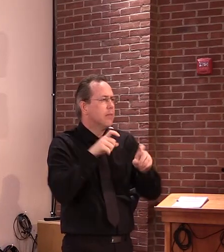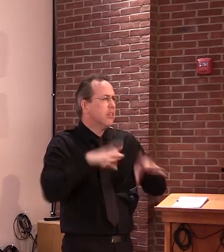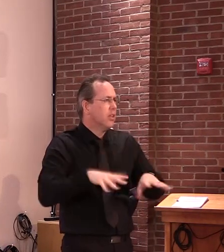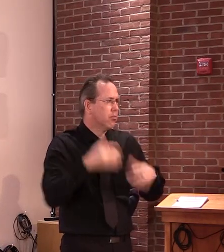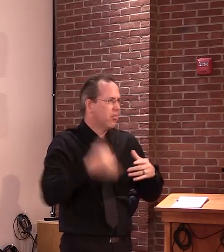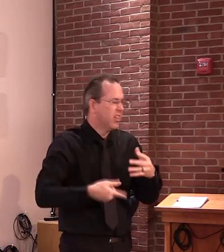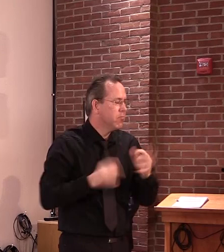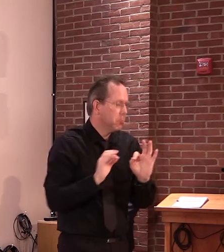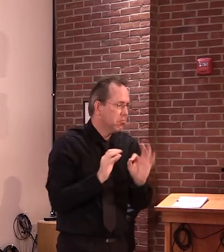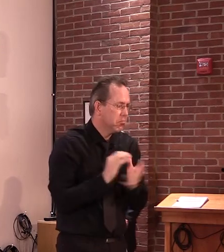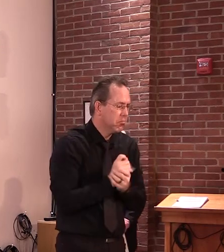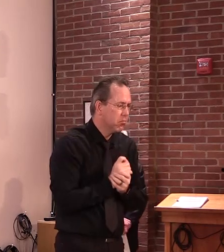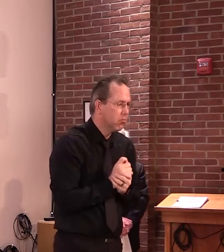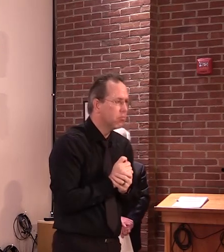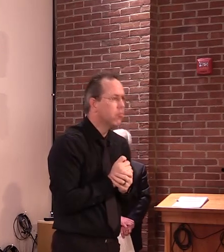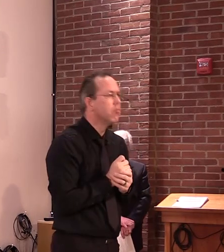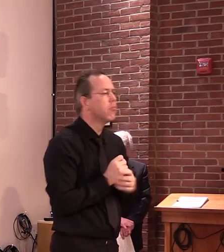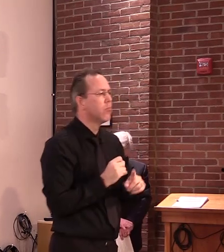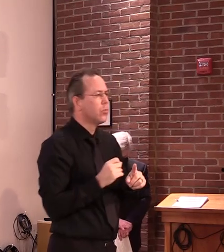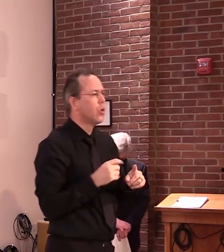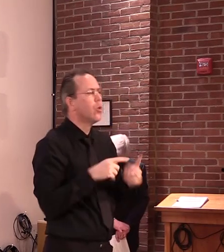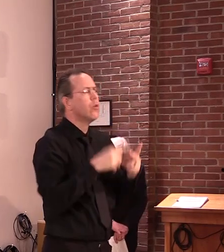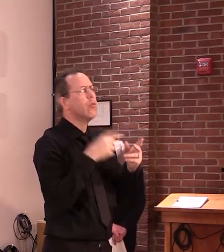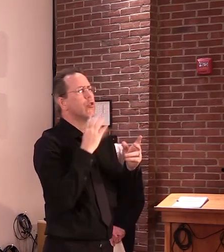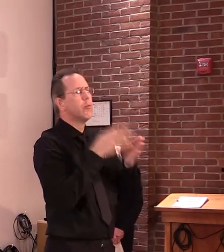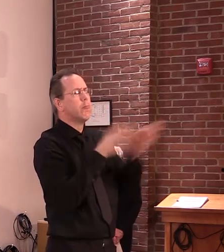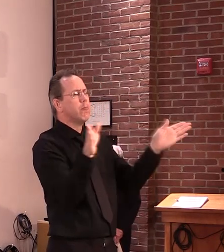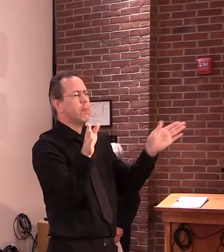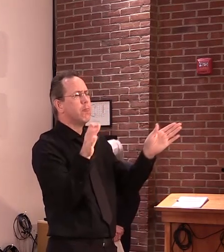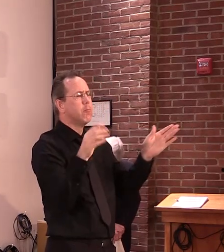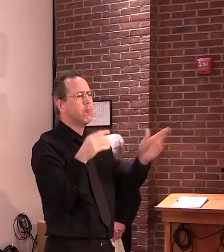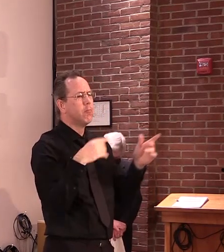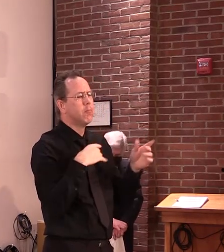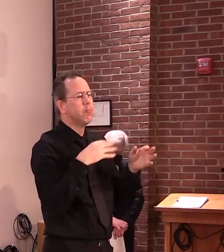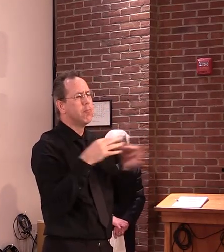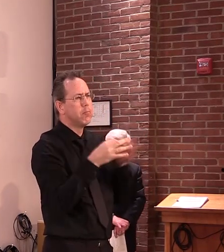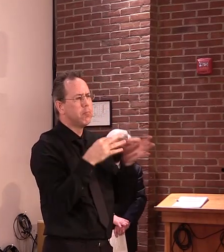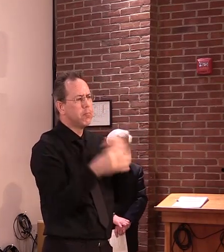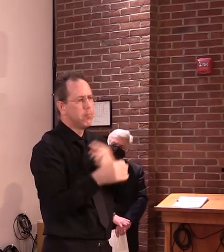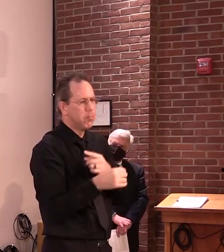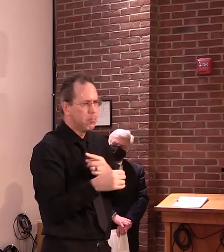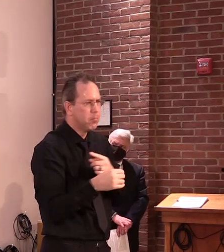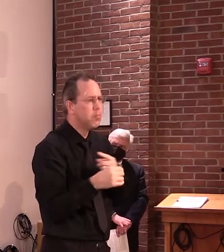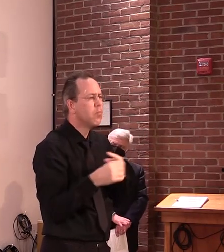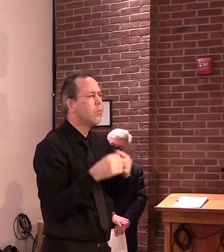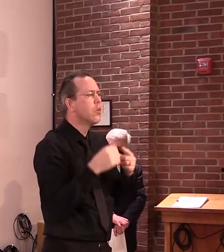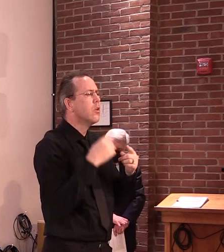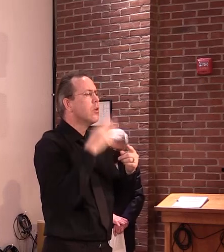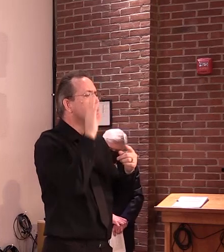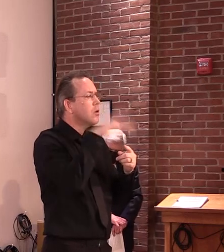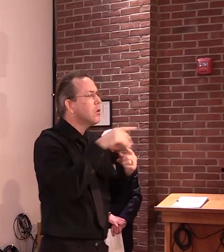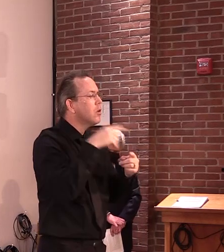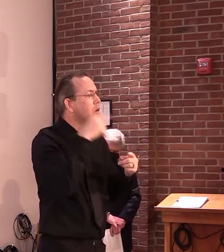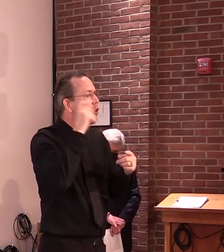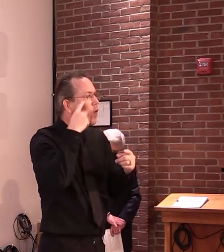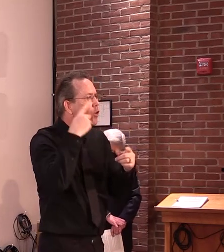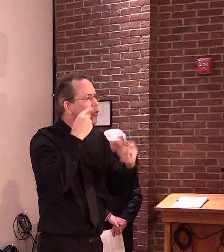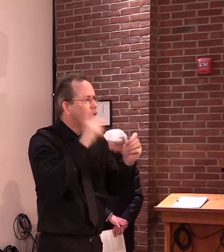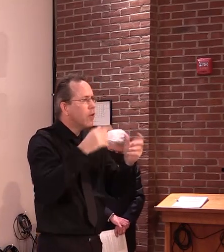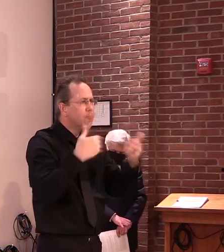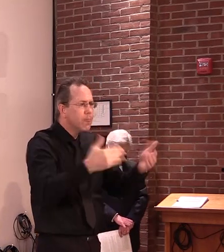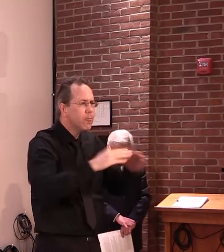With Governor Scott's gradual and careful turn of the spigot to safely restart Vermont and reconnect Vermonters,